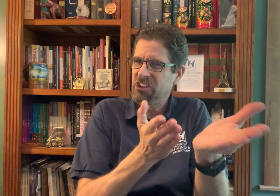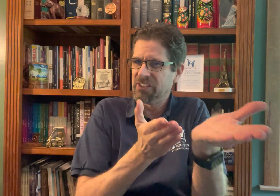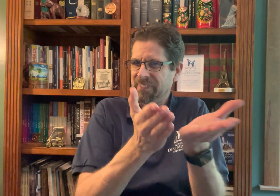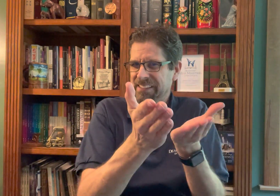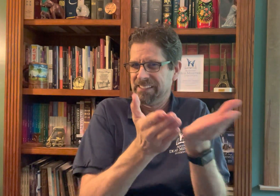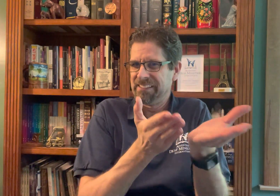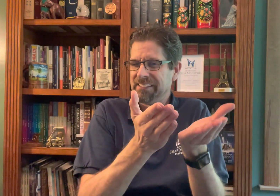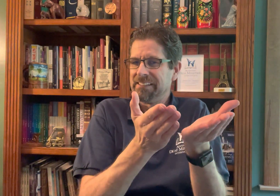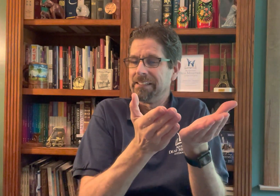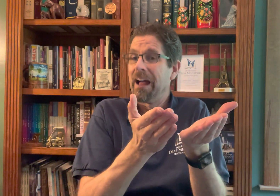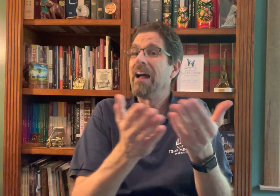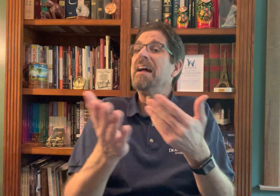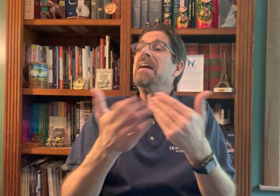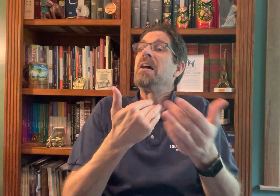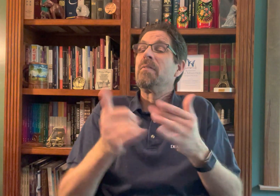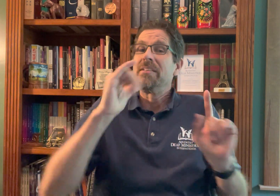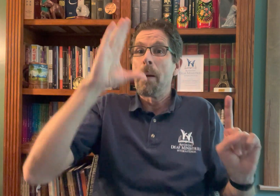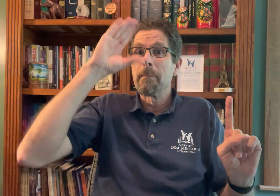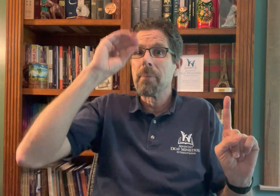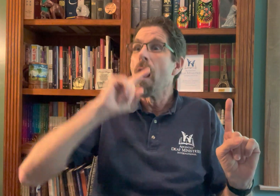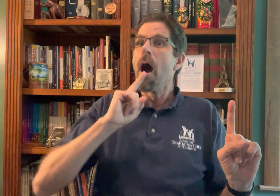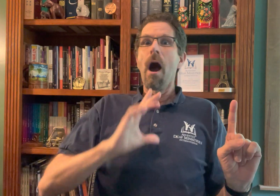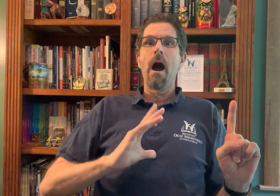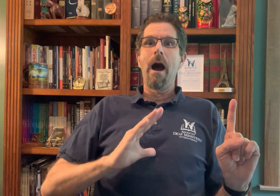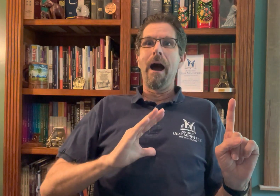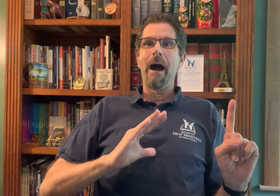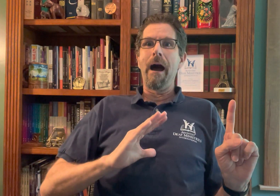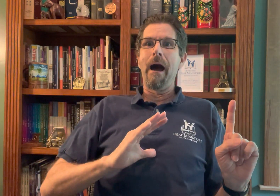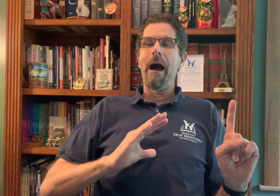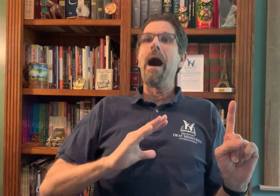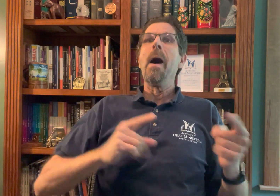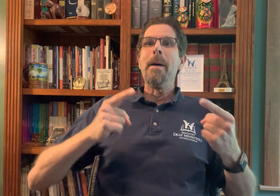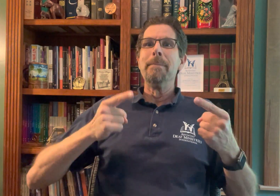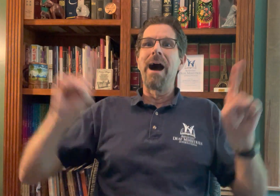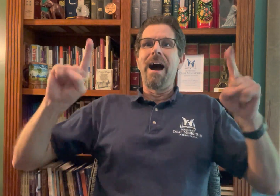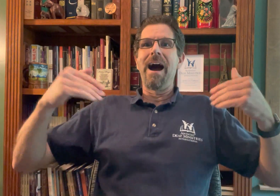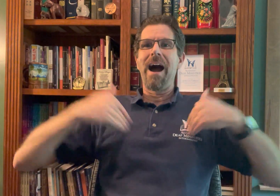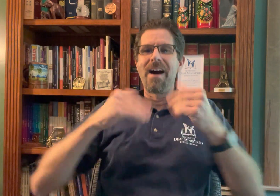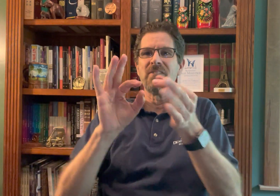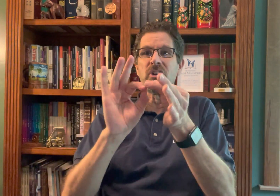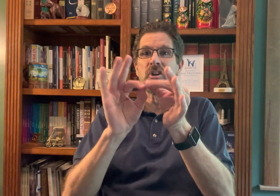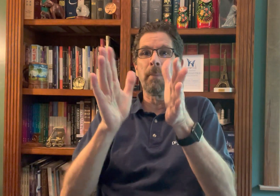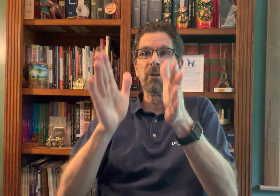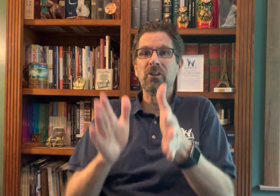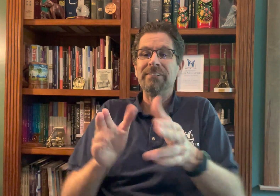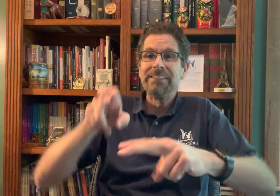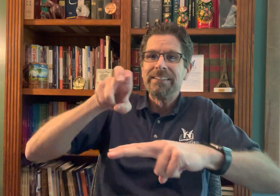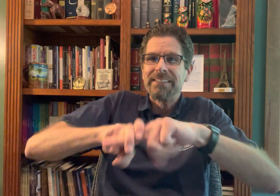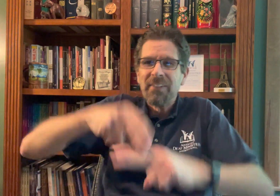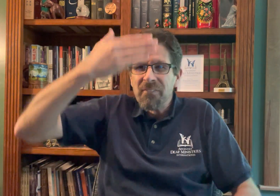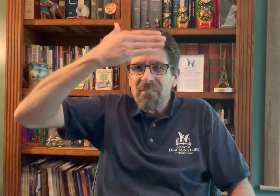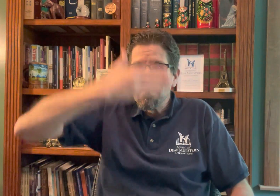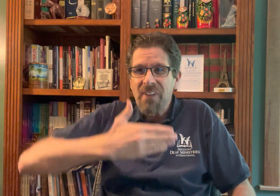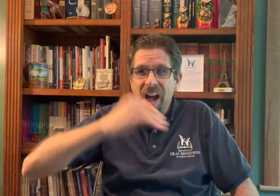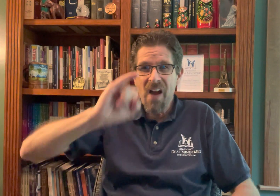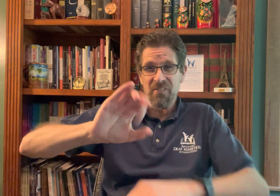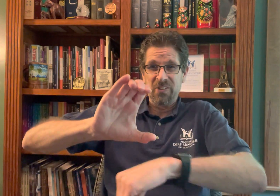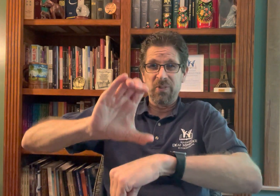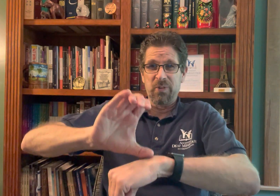she volunteered willingly to come every Sabbath and interpret for the young boy in church.